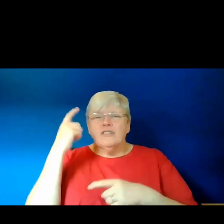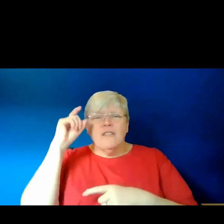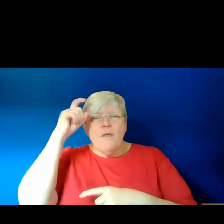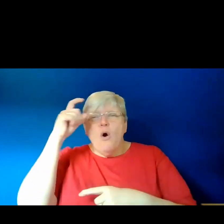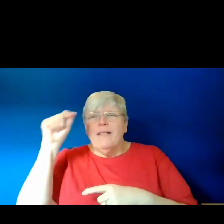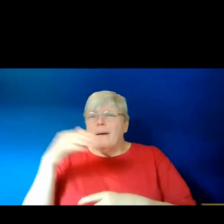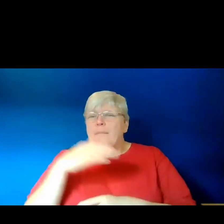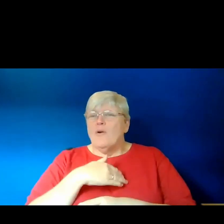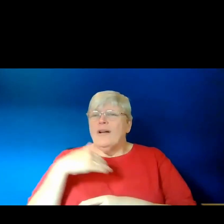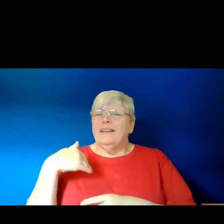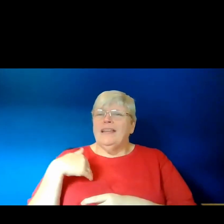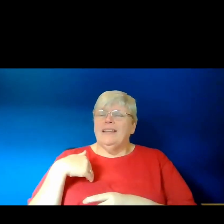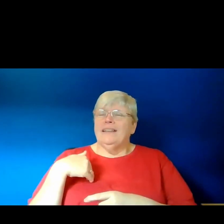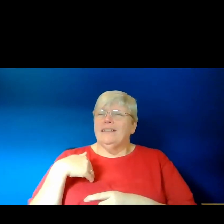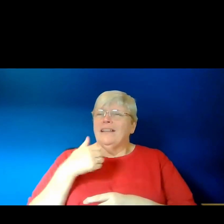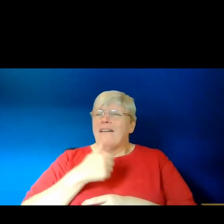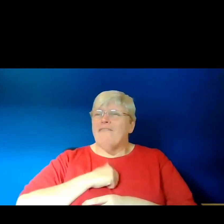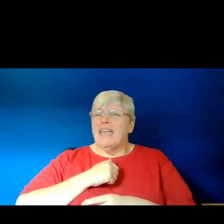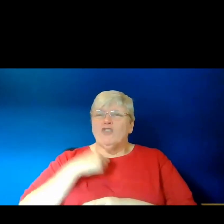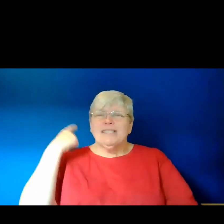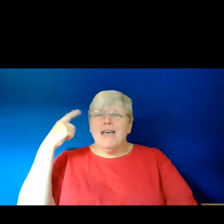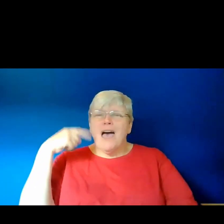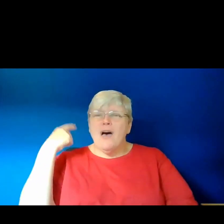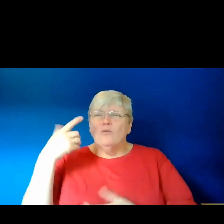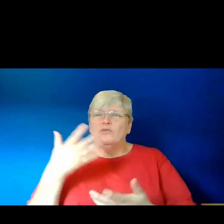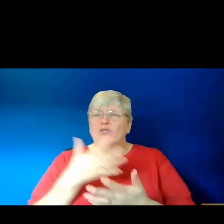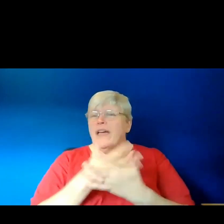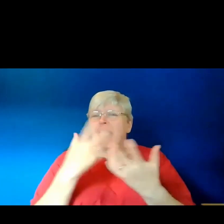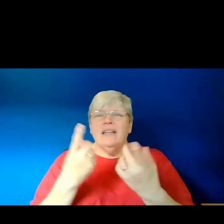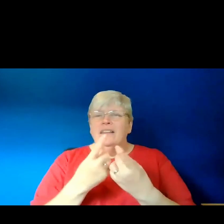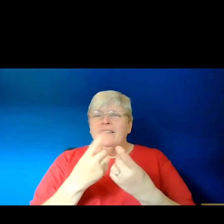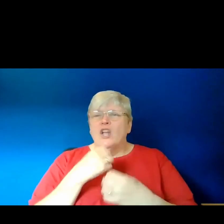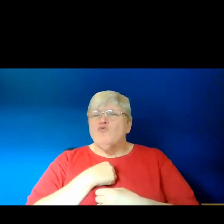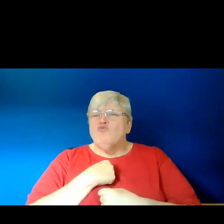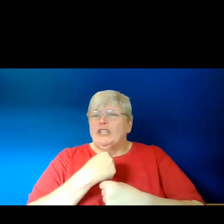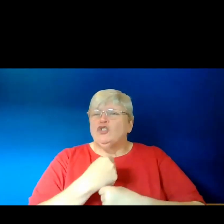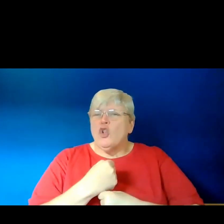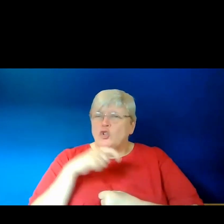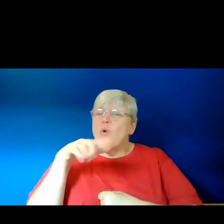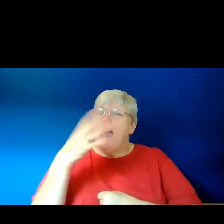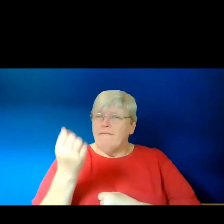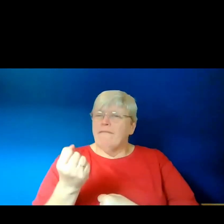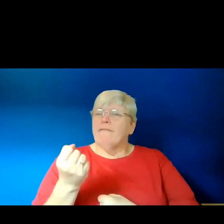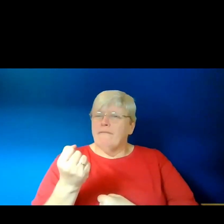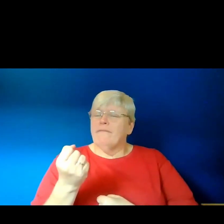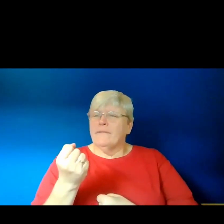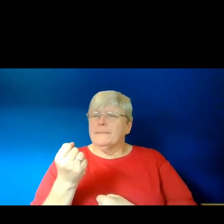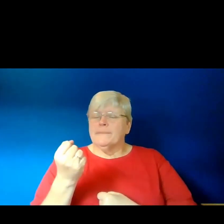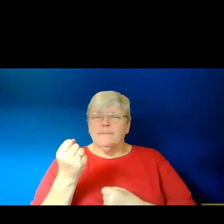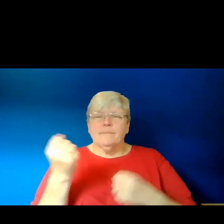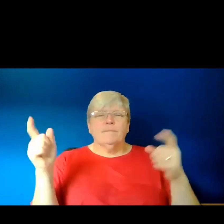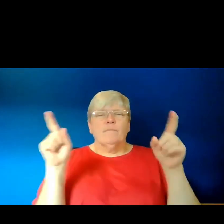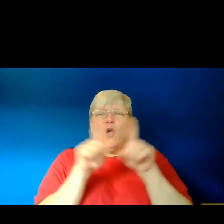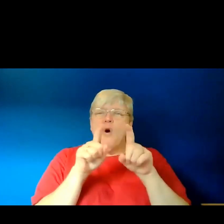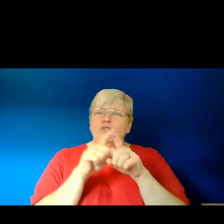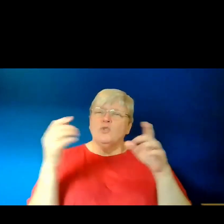morning, your favourite sound or any rituals that you have. And I would also